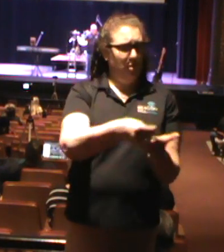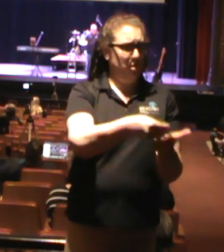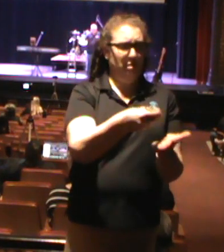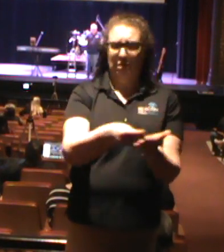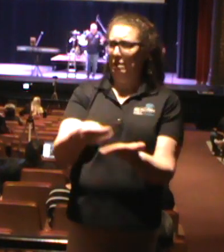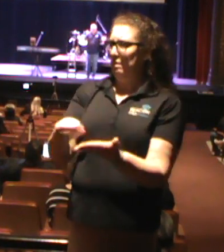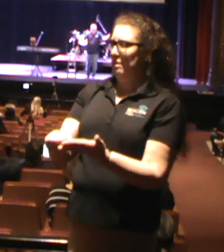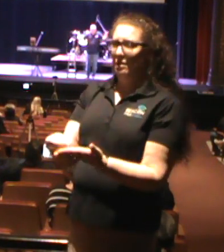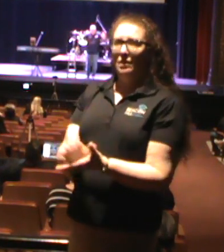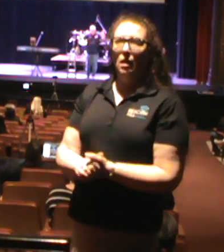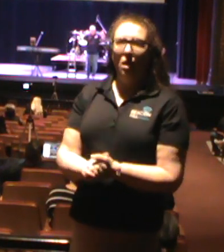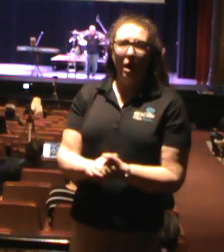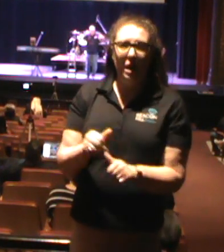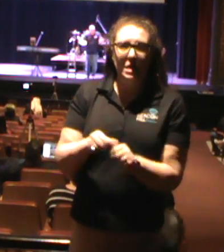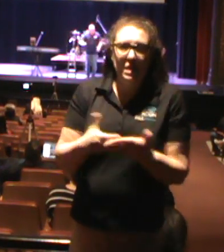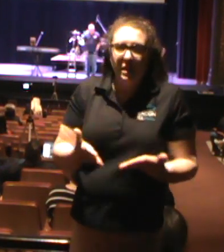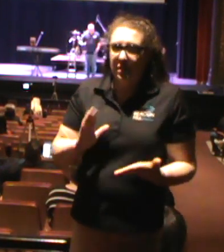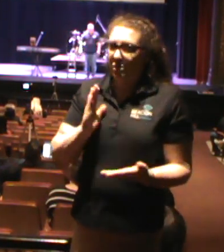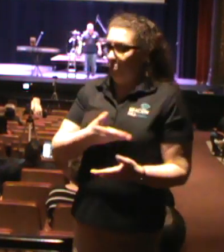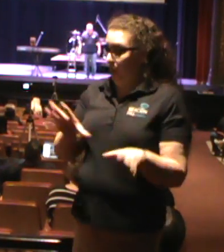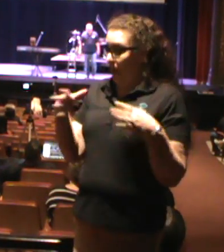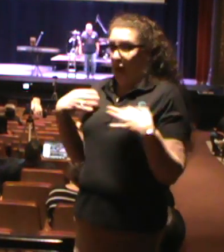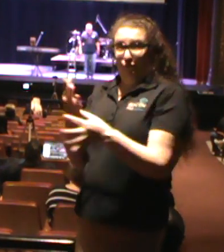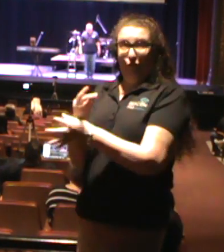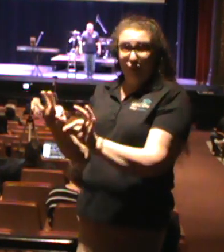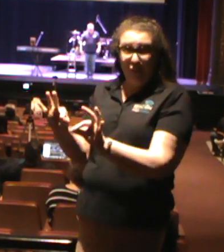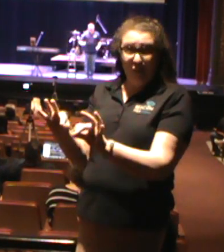this. The stuff that we used to get for free, right?